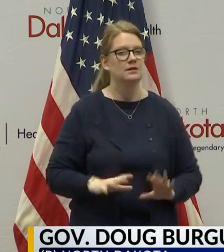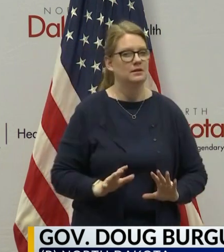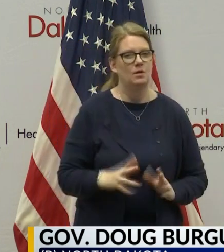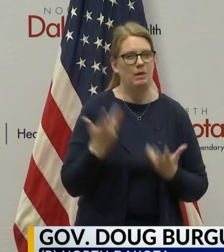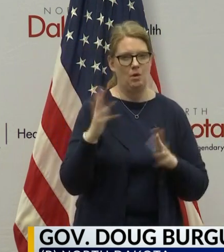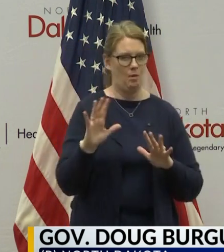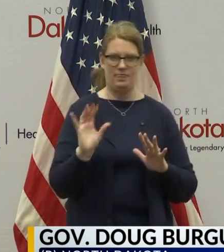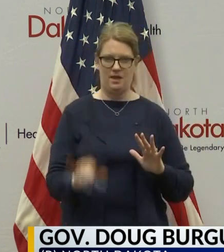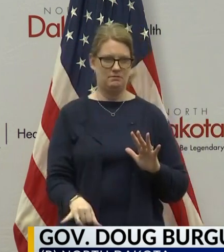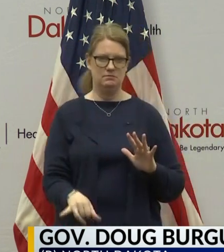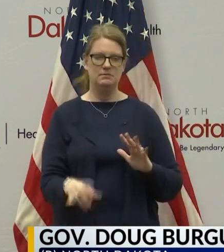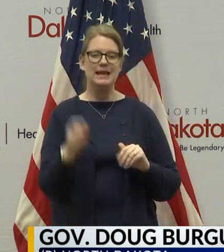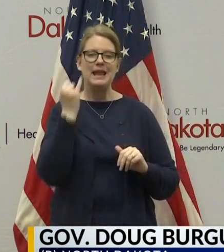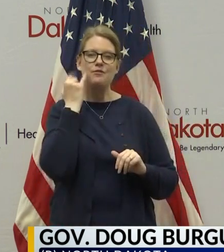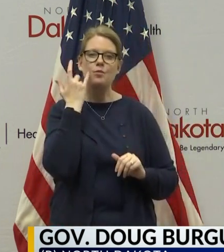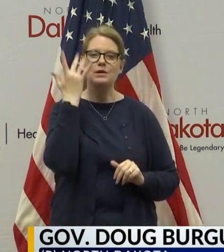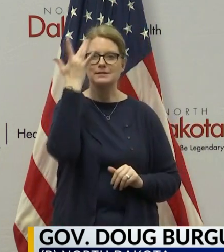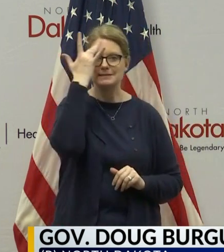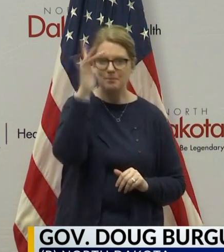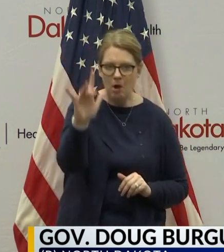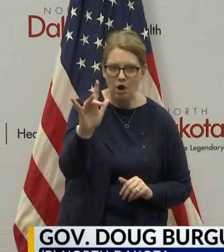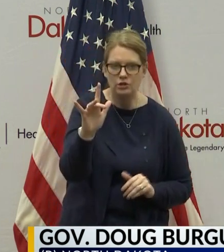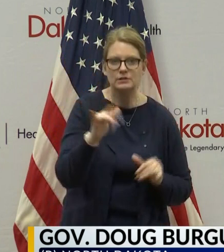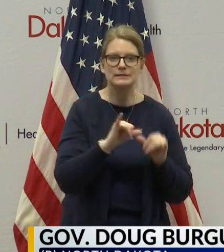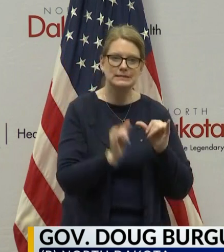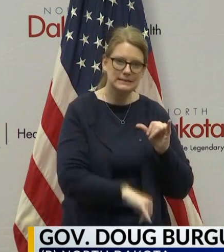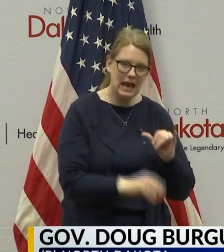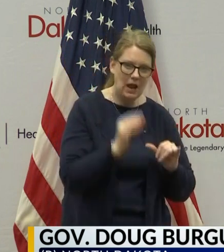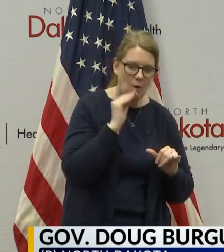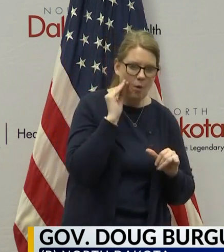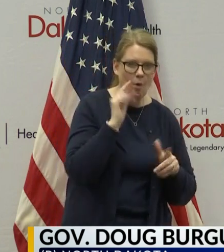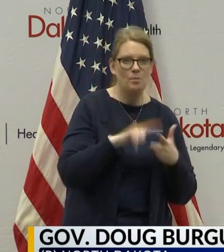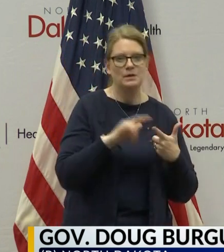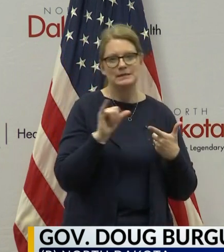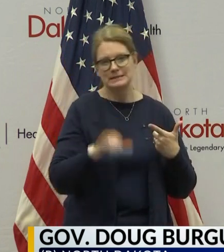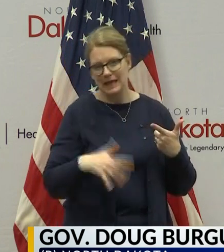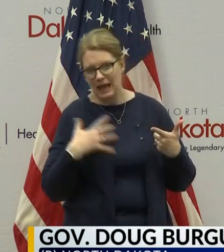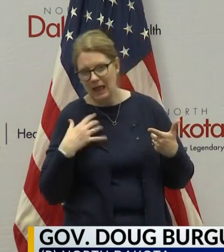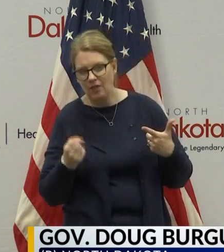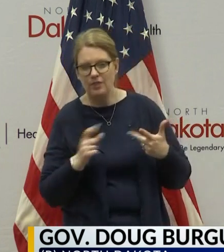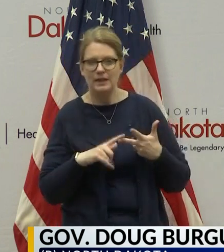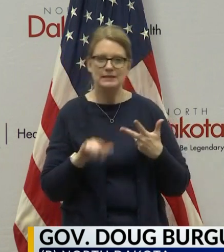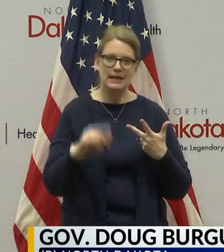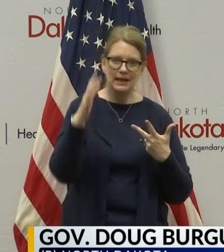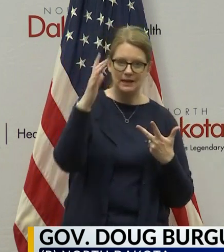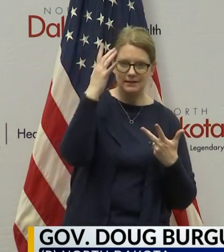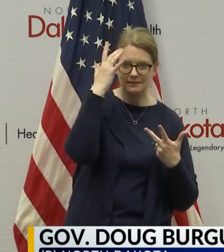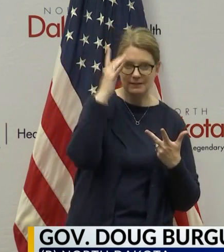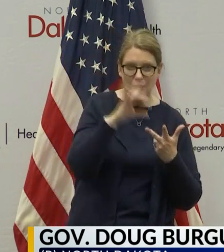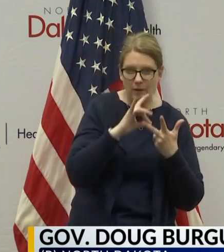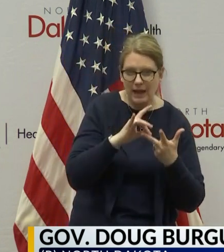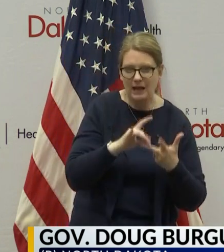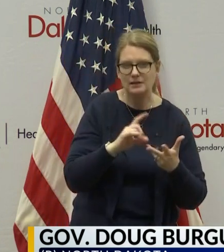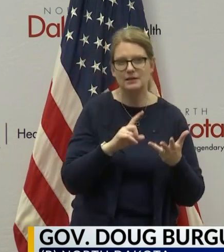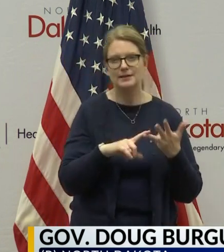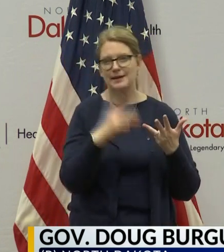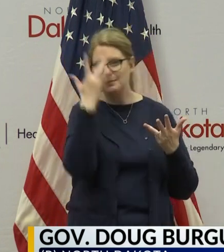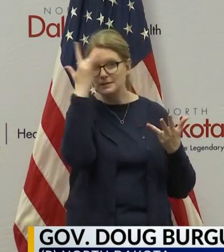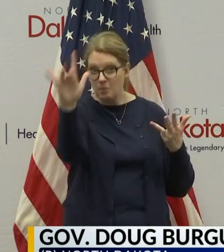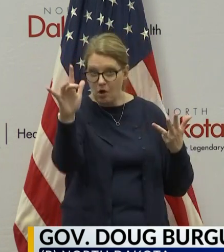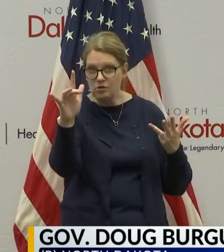executing against the, the, you know, stay home, stay healthy, stay connected on the be smart approach. And if we're